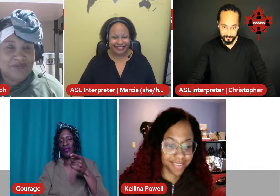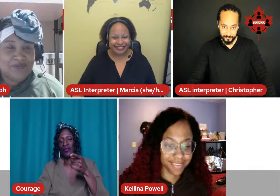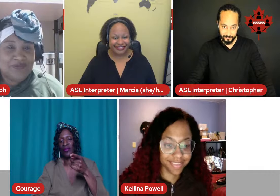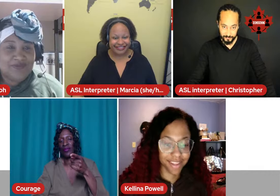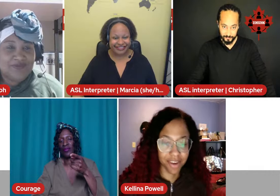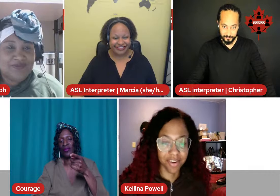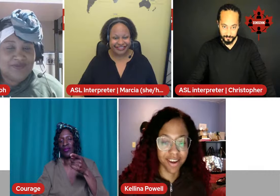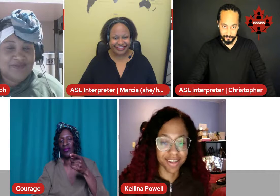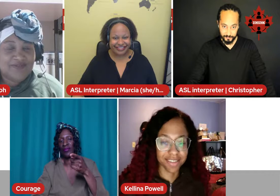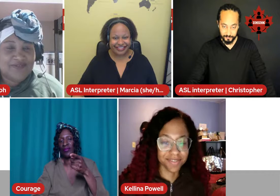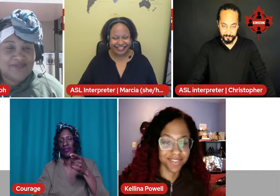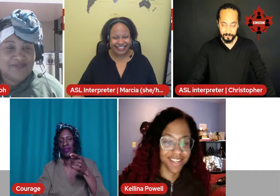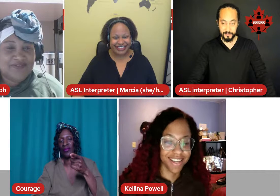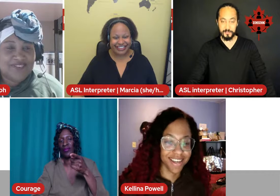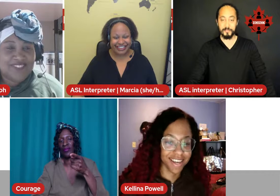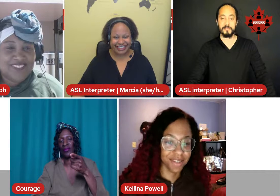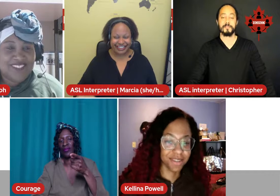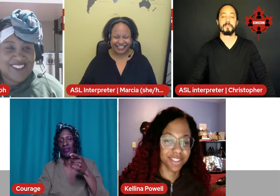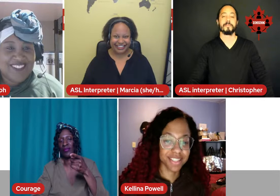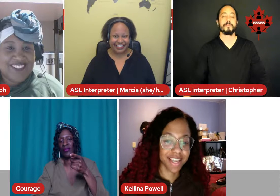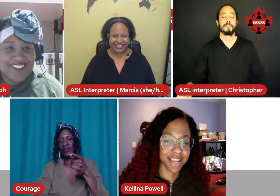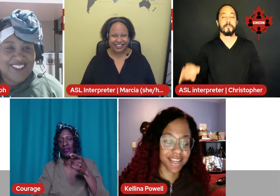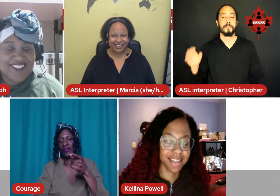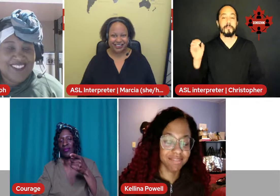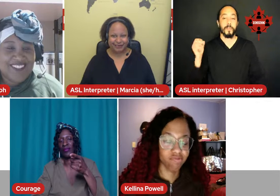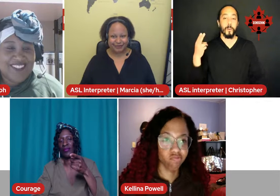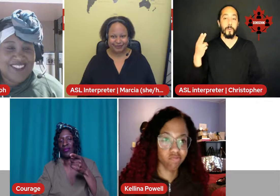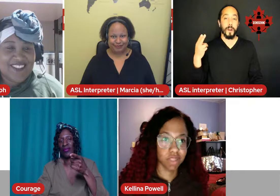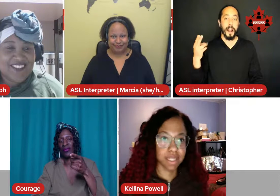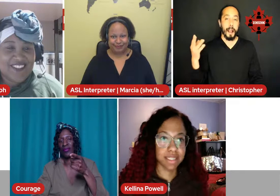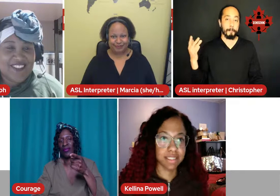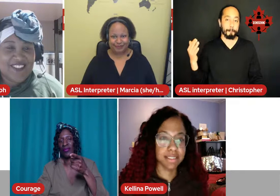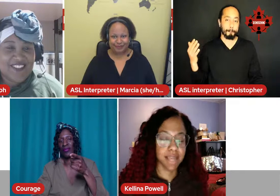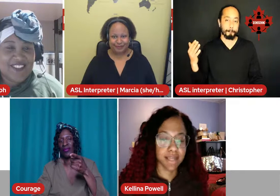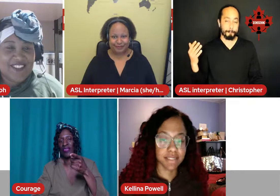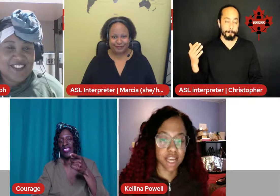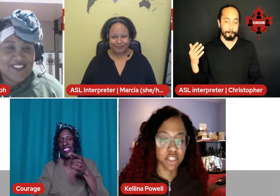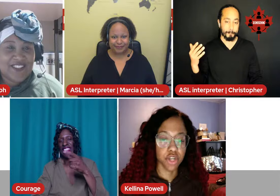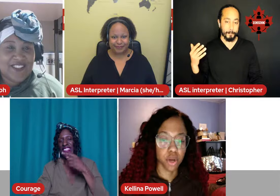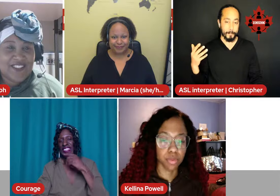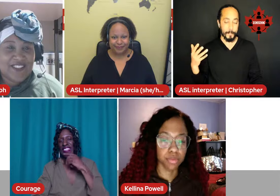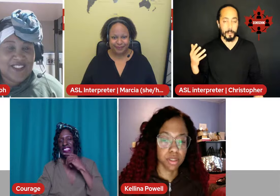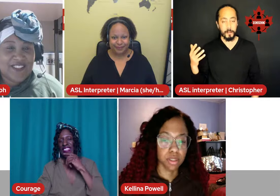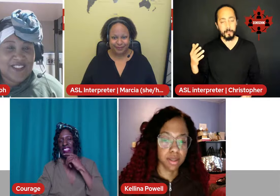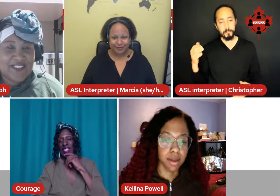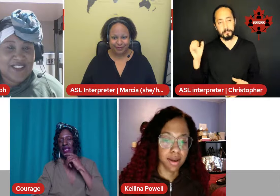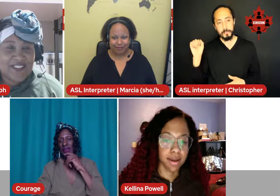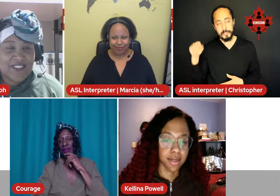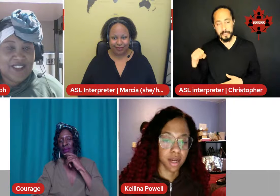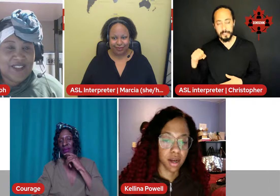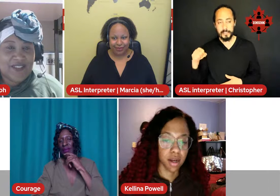Oh, um, I would say yes and no. Um,